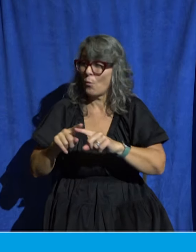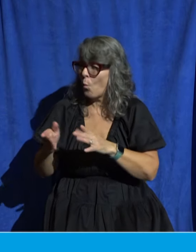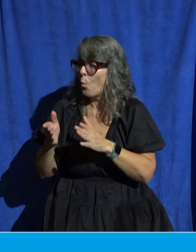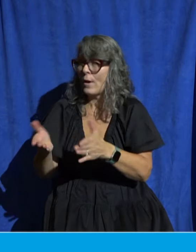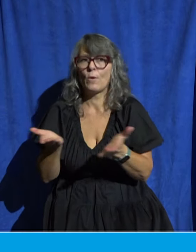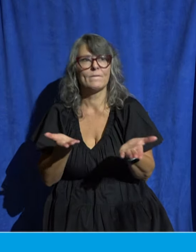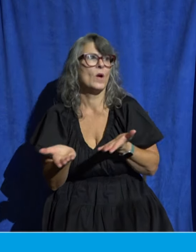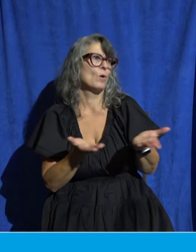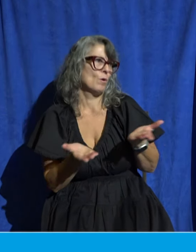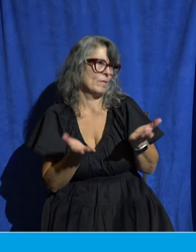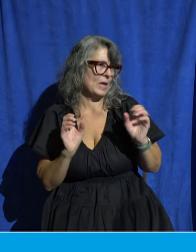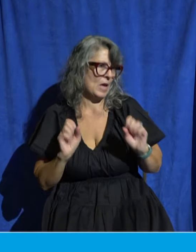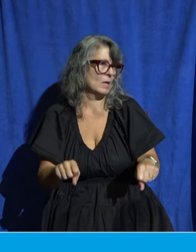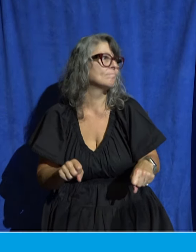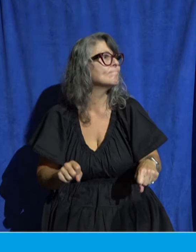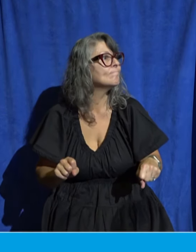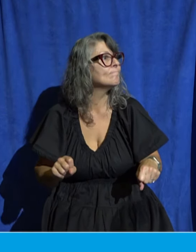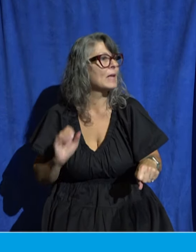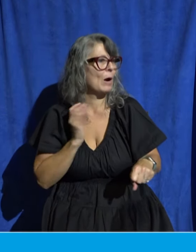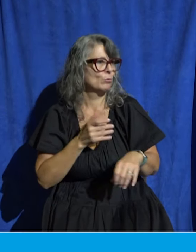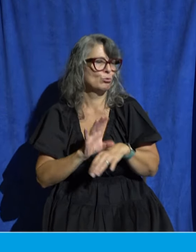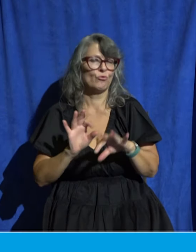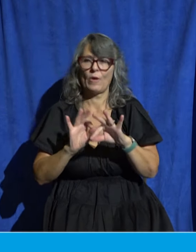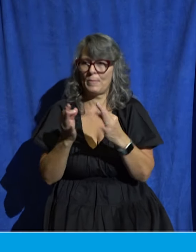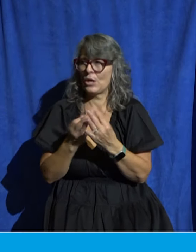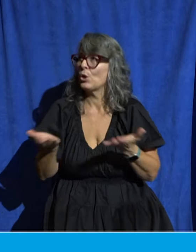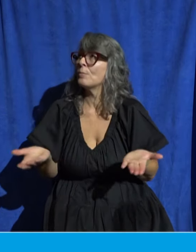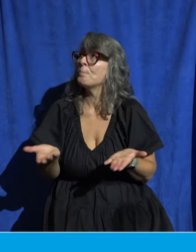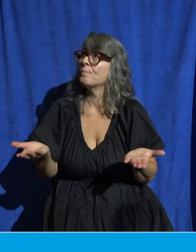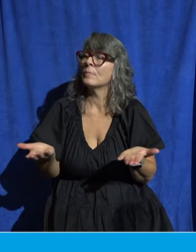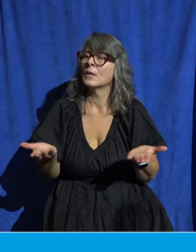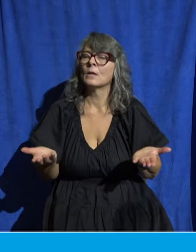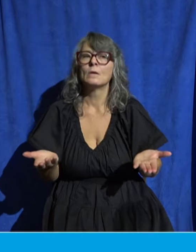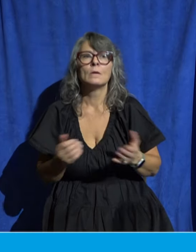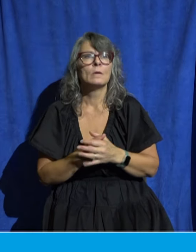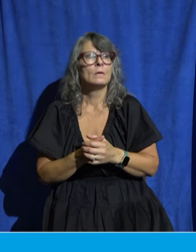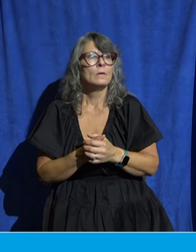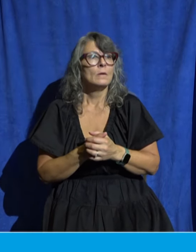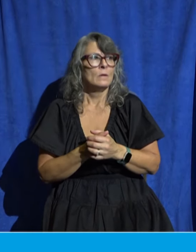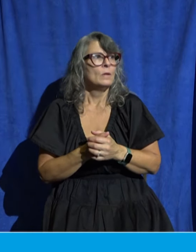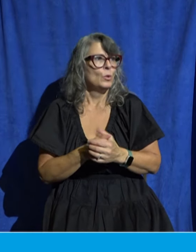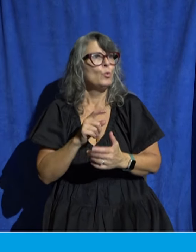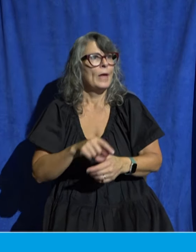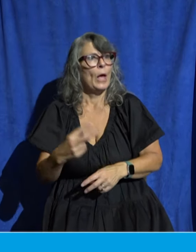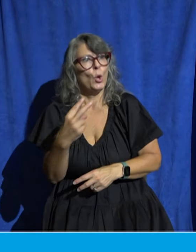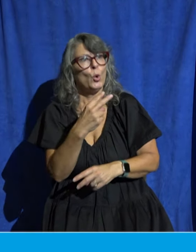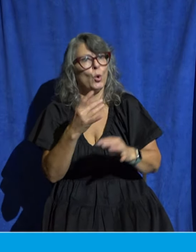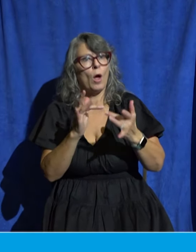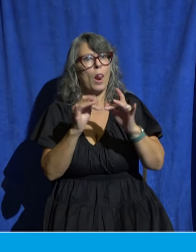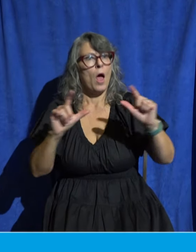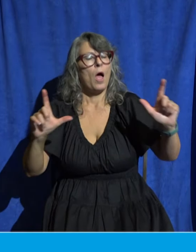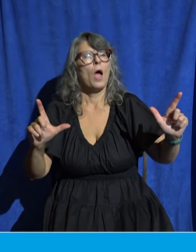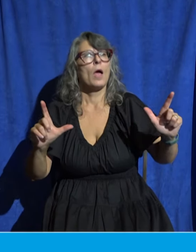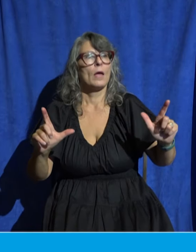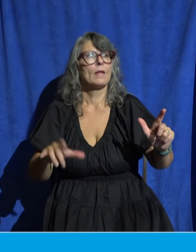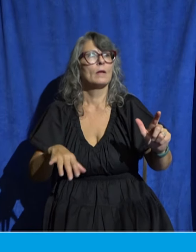within our church family in fact the address is up on the screen you can pull up a digital version of that right now we've got copies of this available